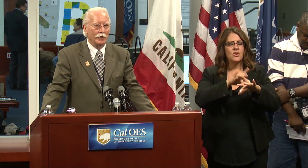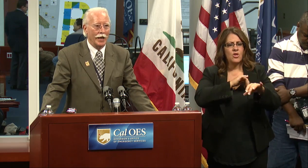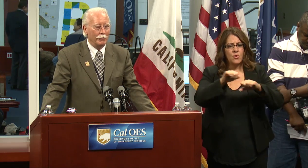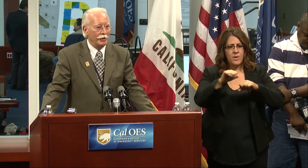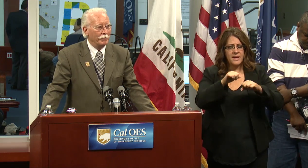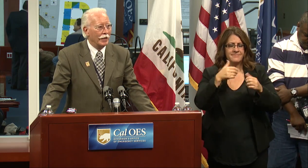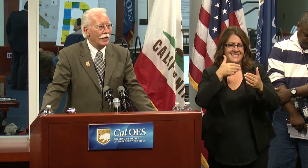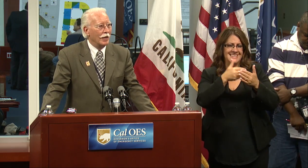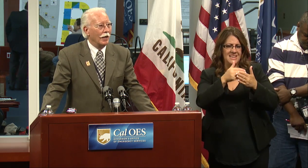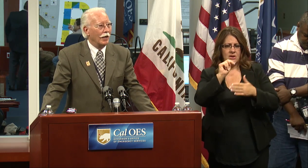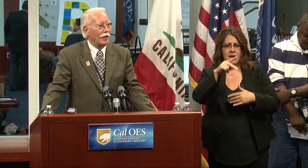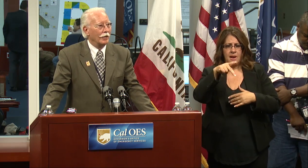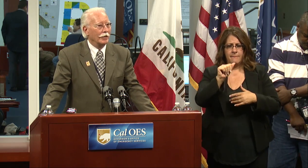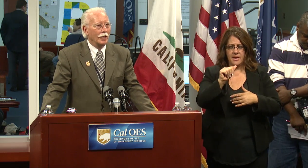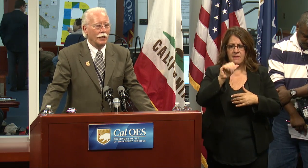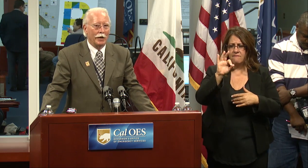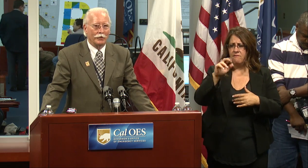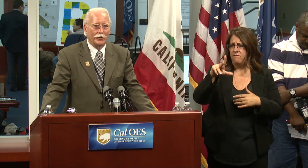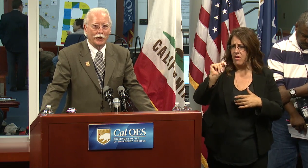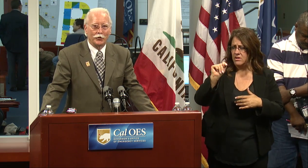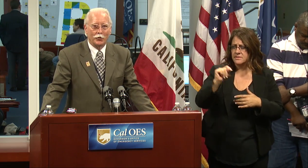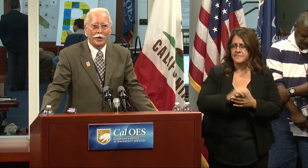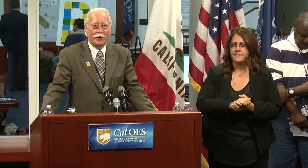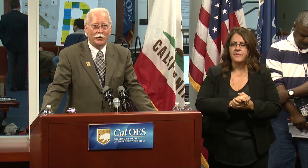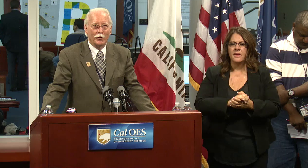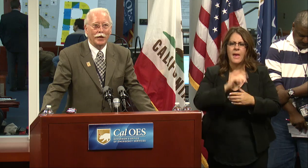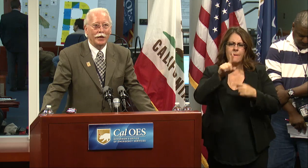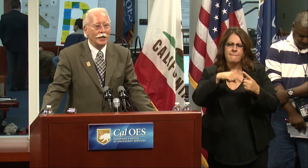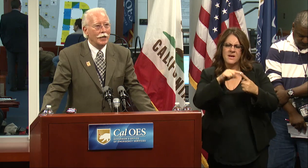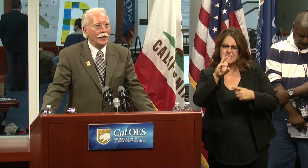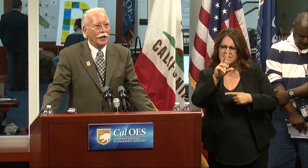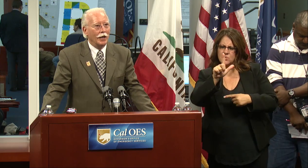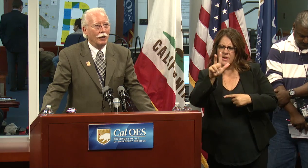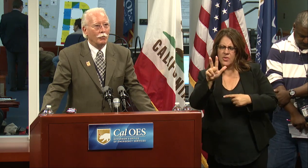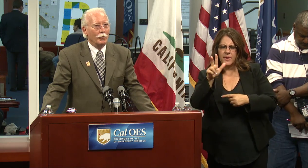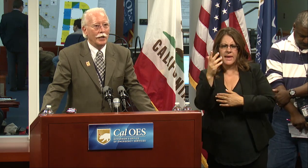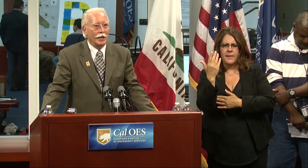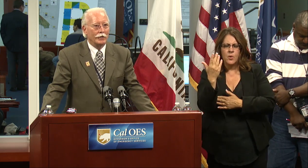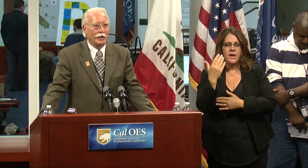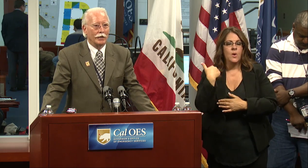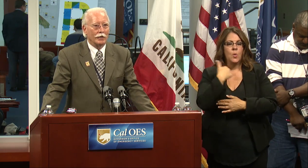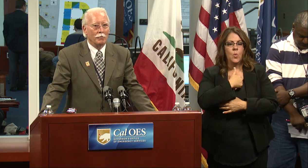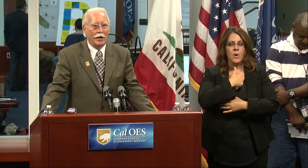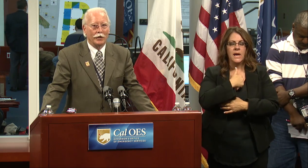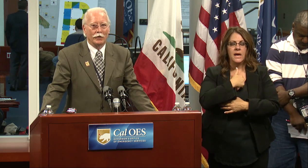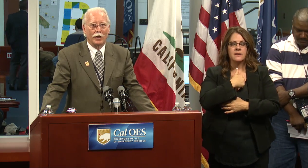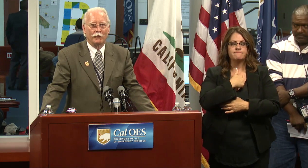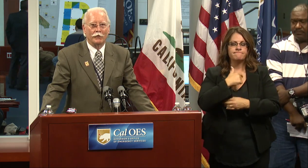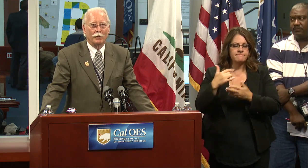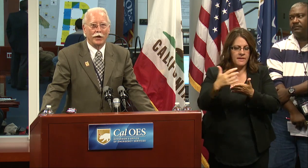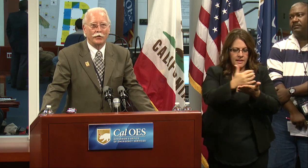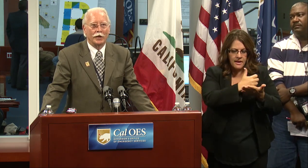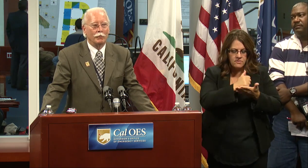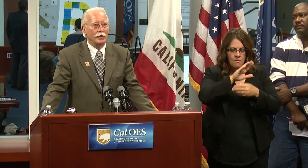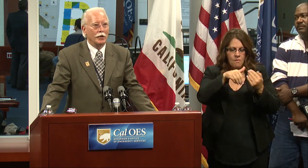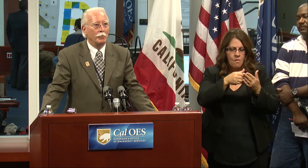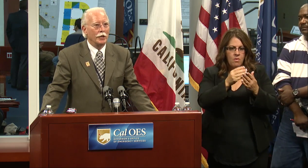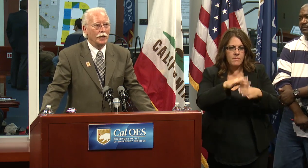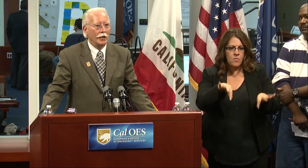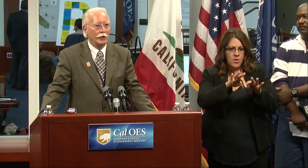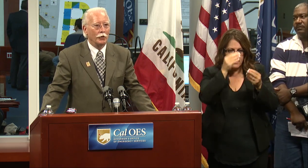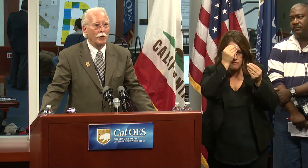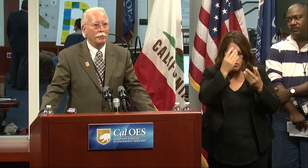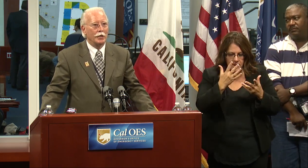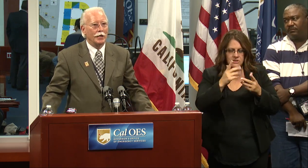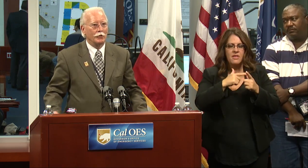near Napa. At about 6.23, we had compiled a lot of information and we started